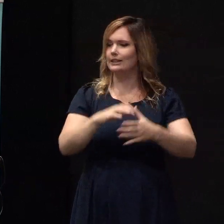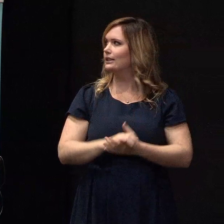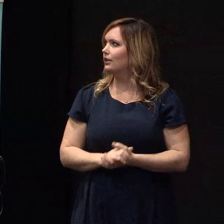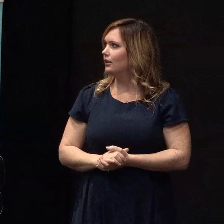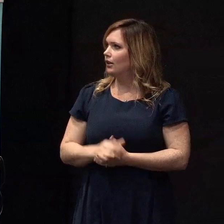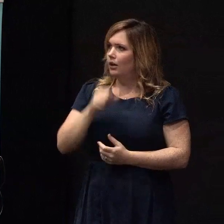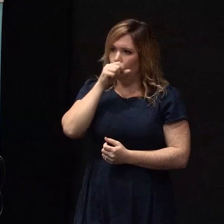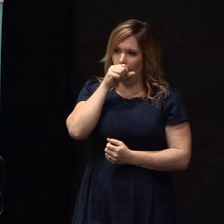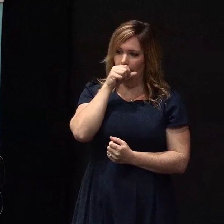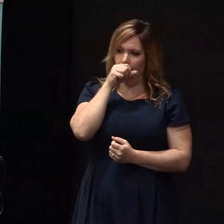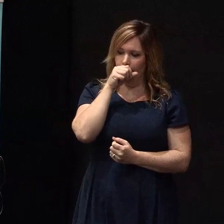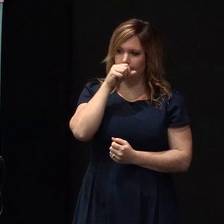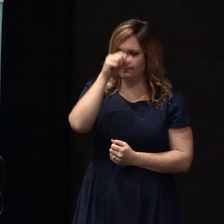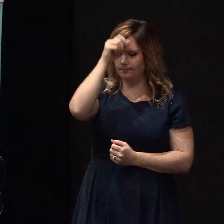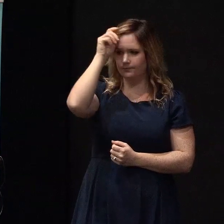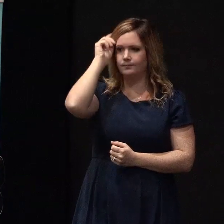Opportunity to talk.